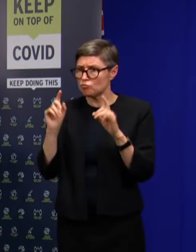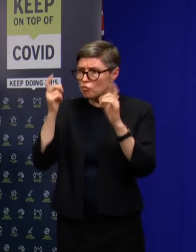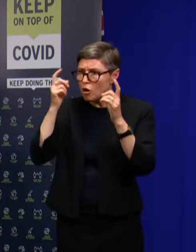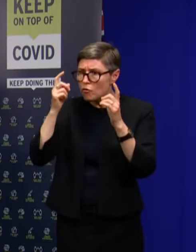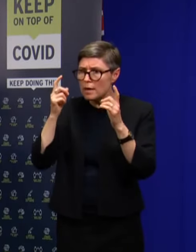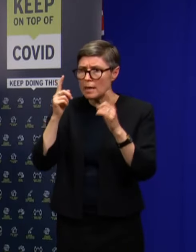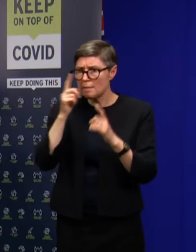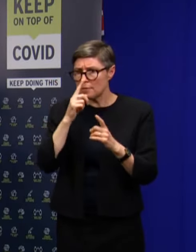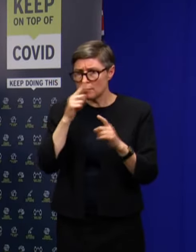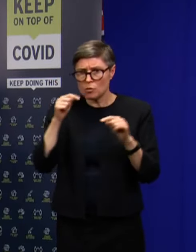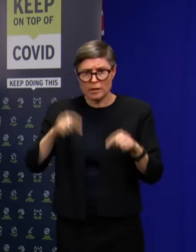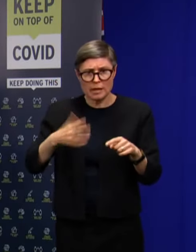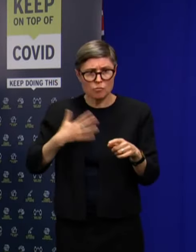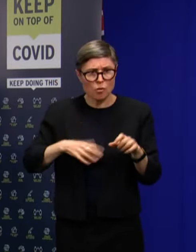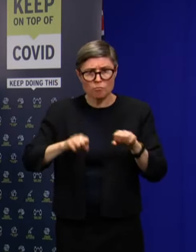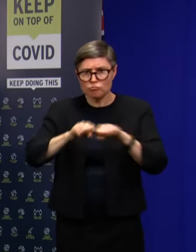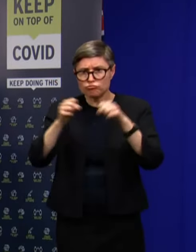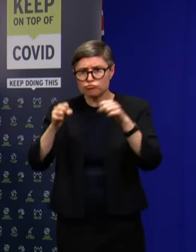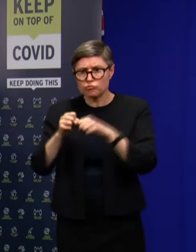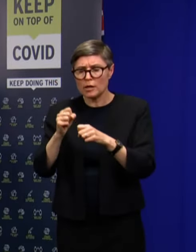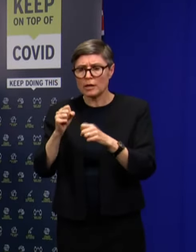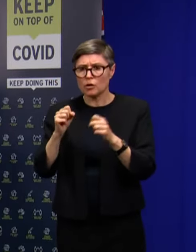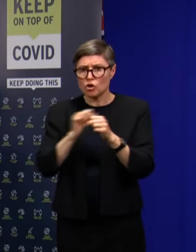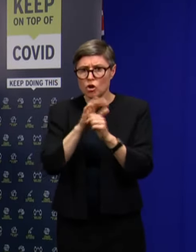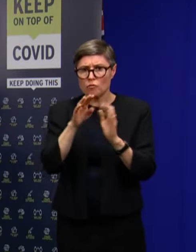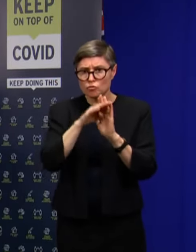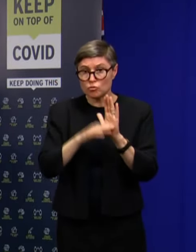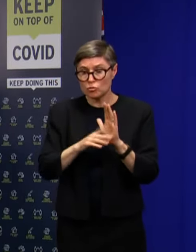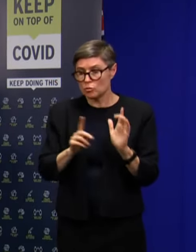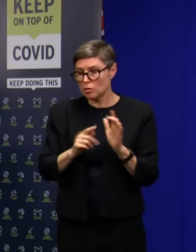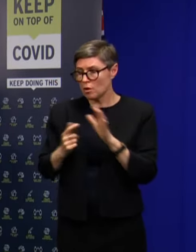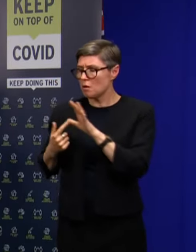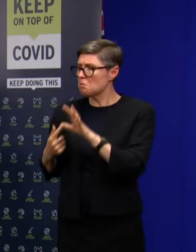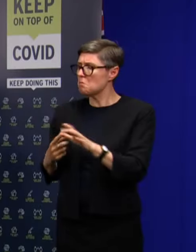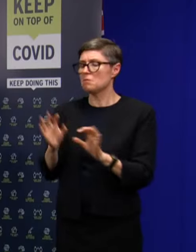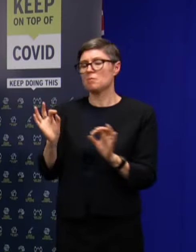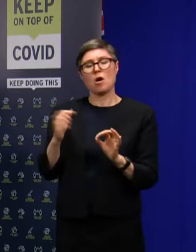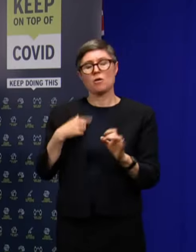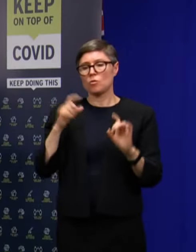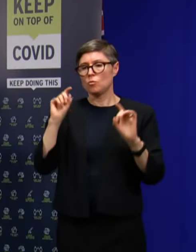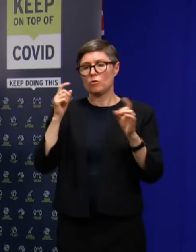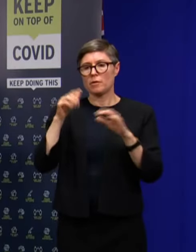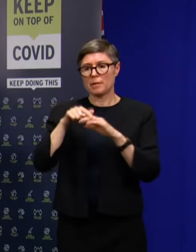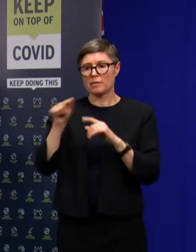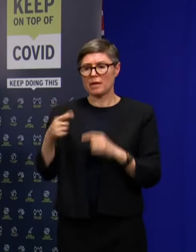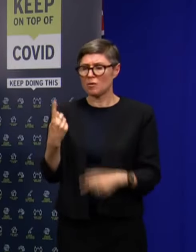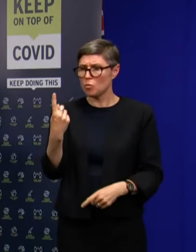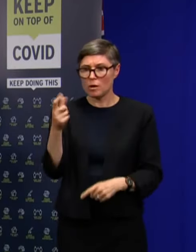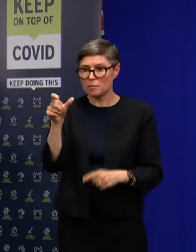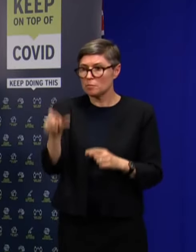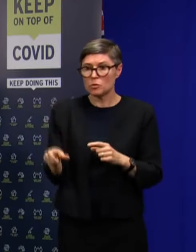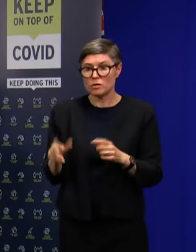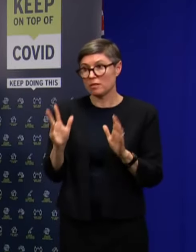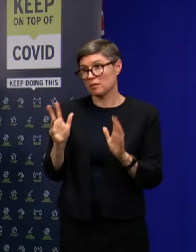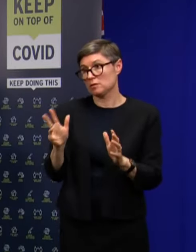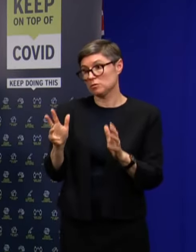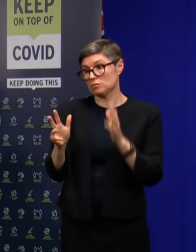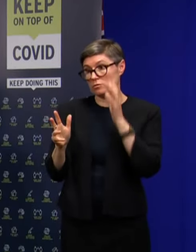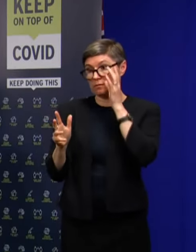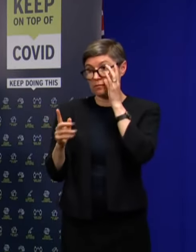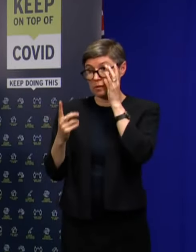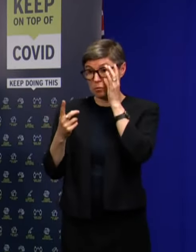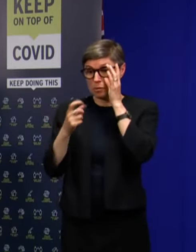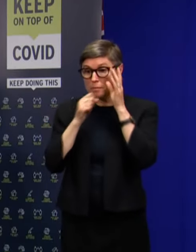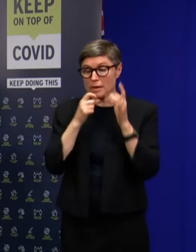Tasmania that want to fly out the public rules? No, look, I'm not concerned by that at all. Look, we've got one individual here that has attempted to